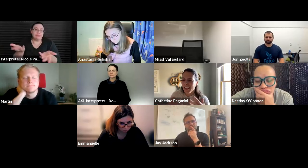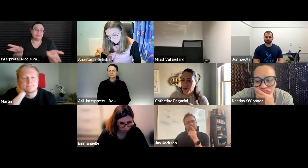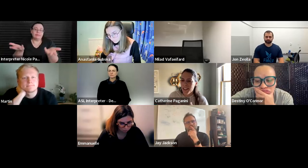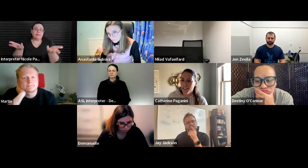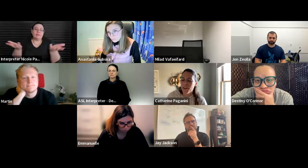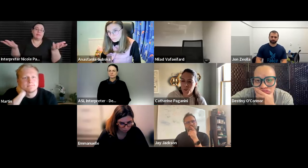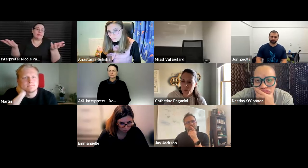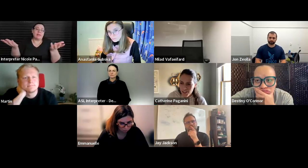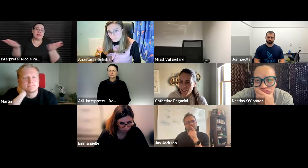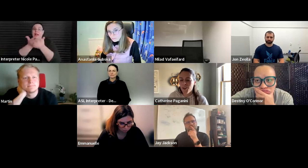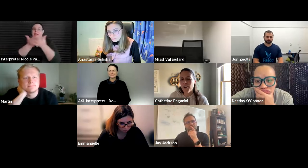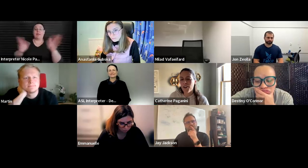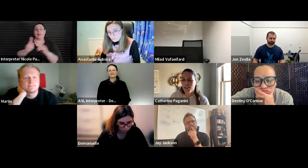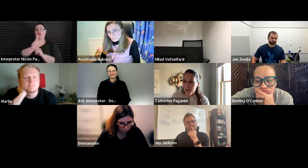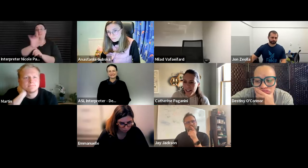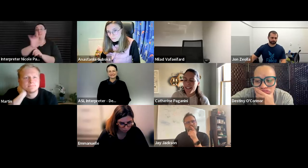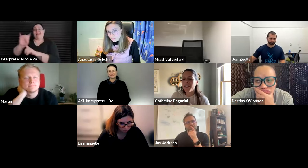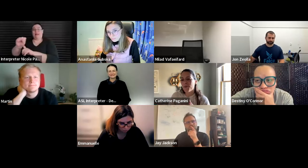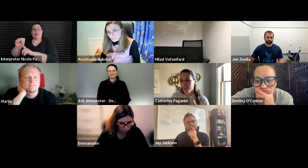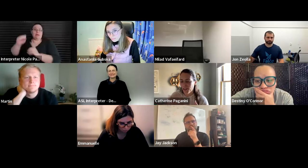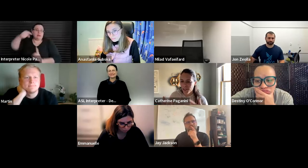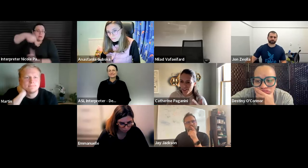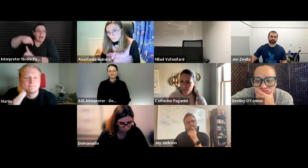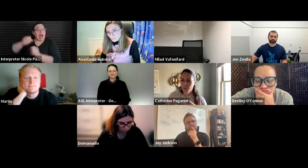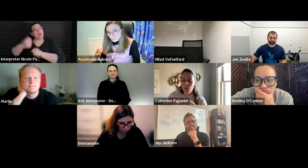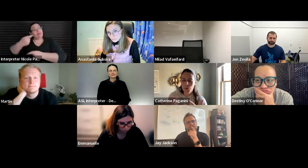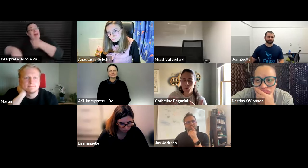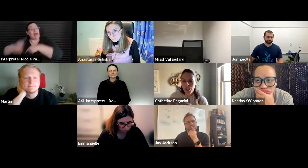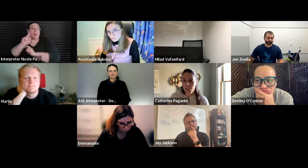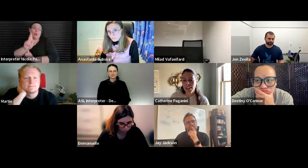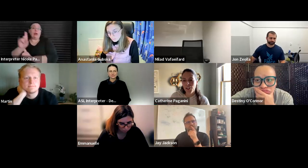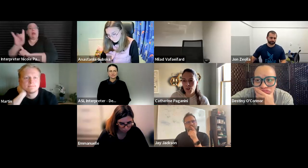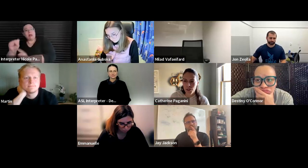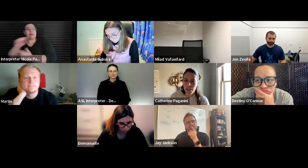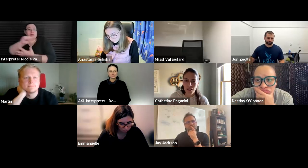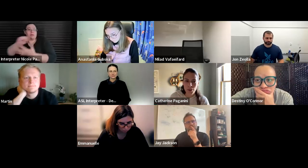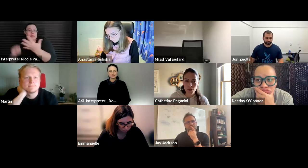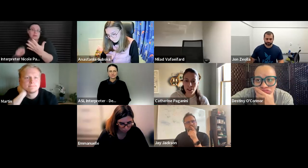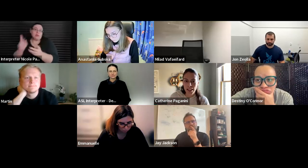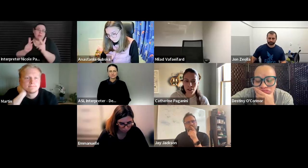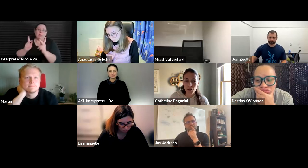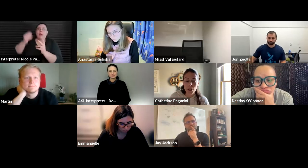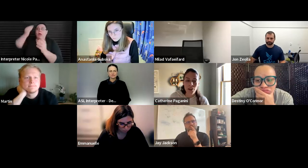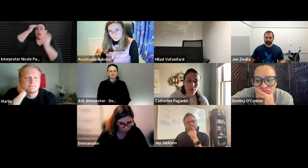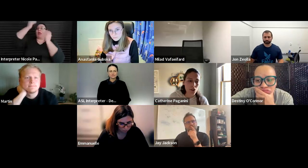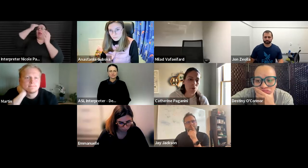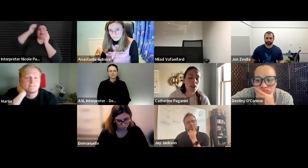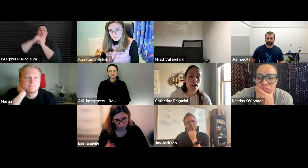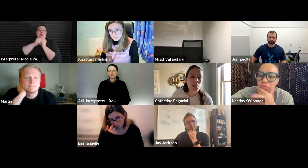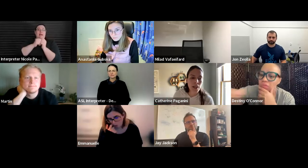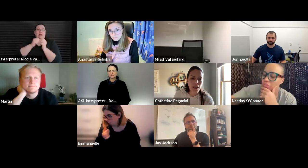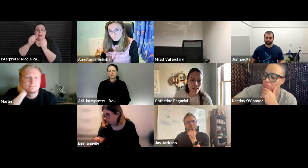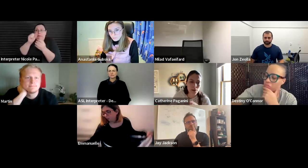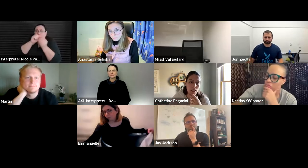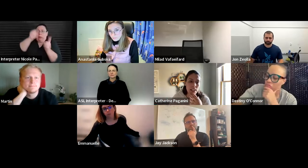everything in kubernetes is very specific so how do you sign kubernetes what are all the so people can start getting used to it a little bit with the technical cloud native